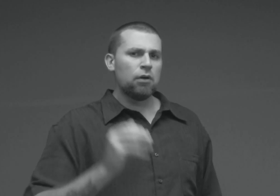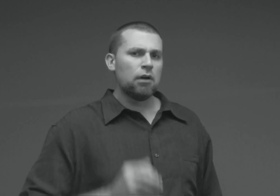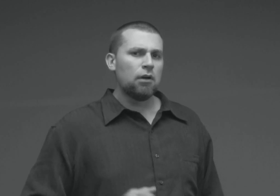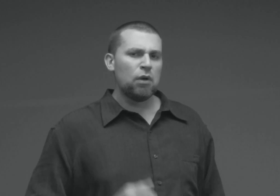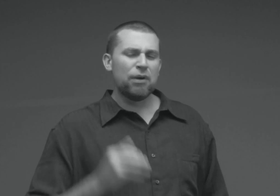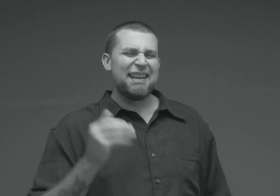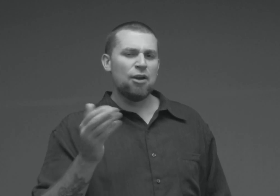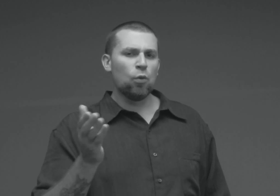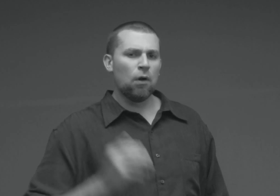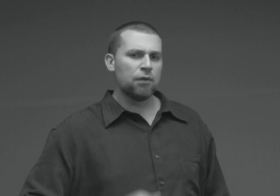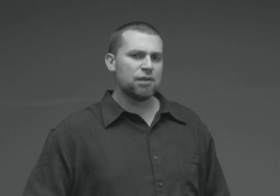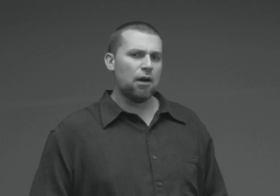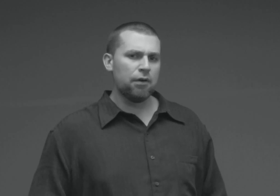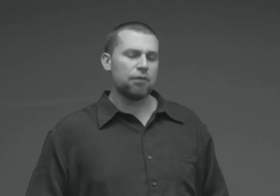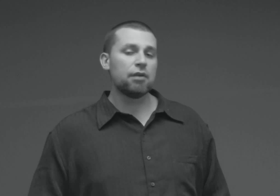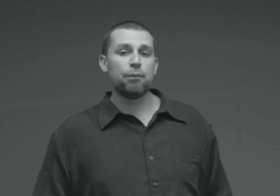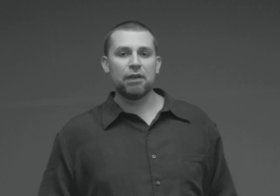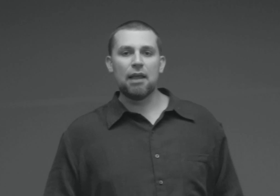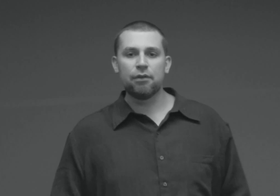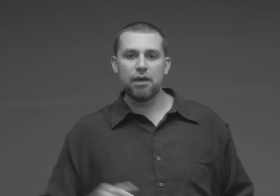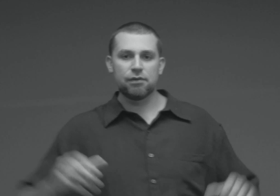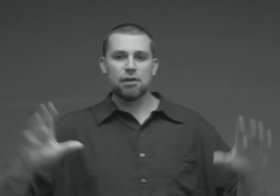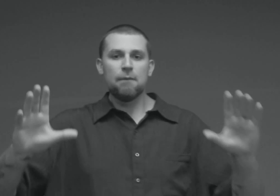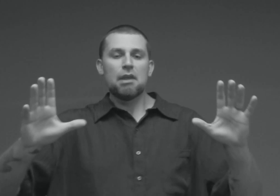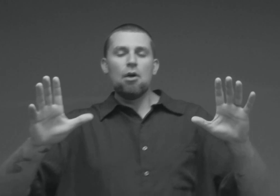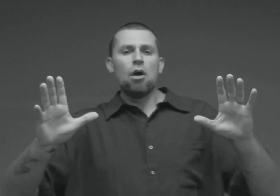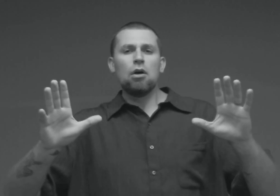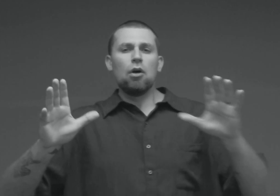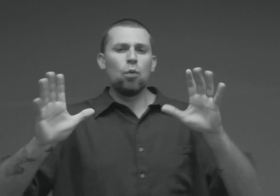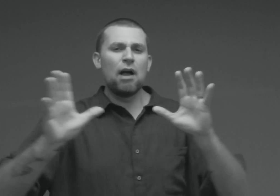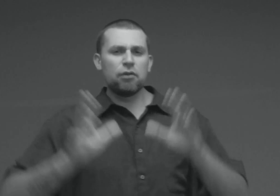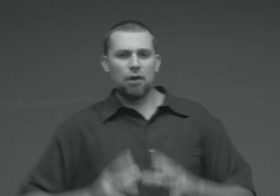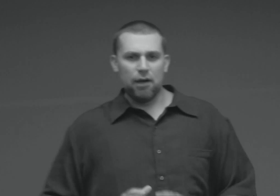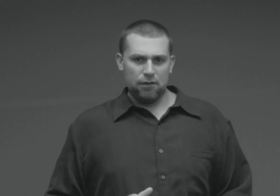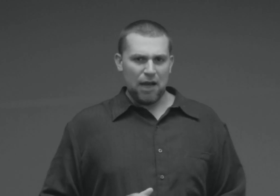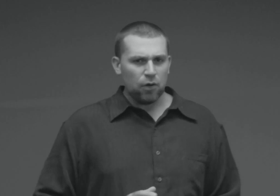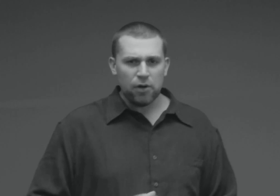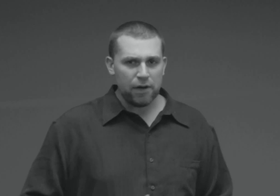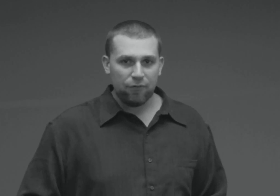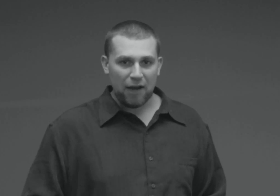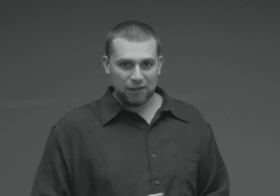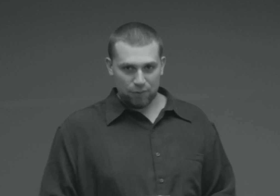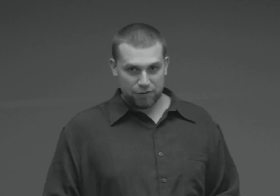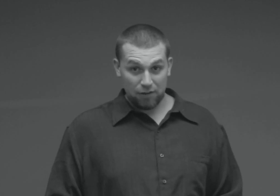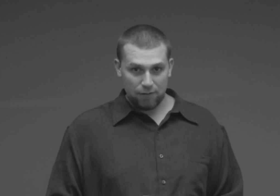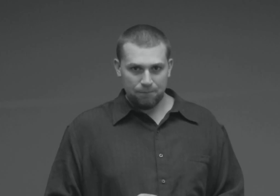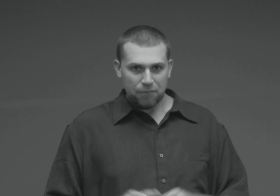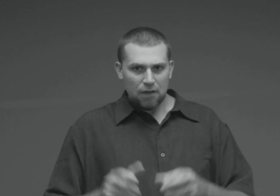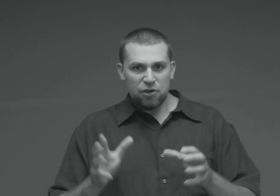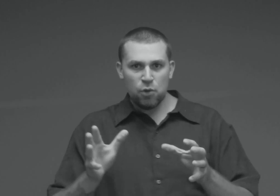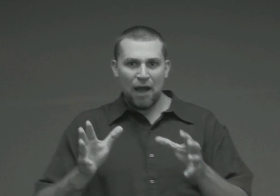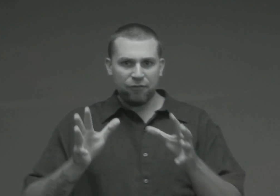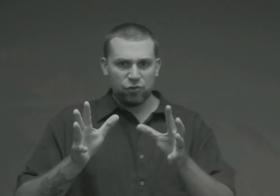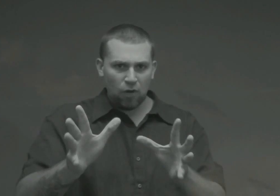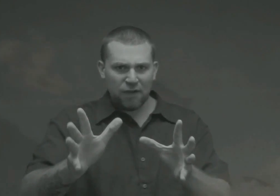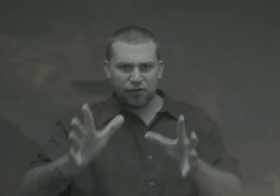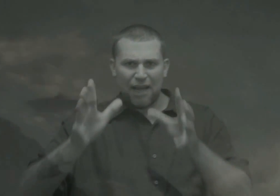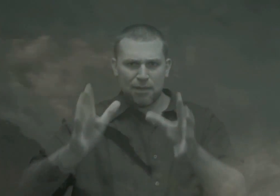words uttered something like this. Well done, thou good and faithful servant. You have trudged and